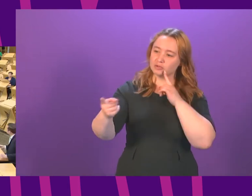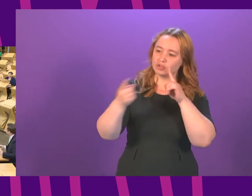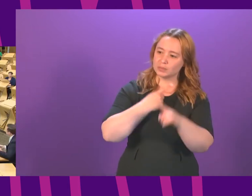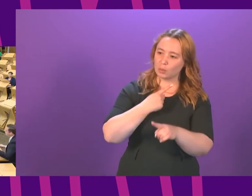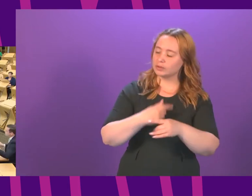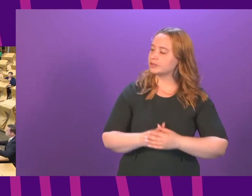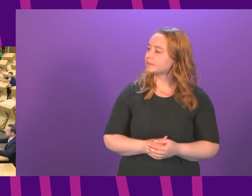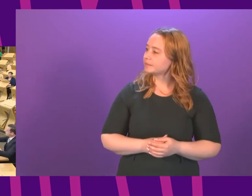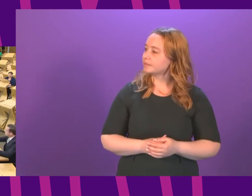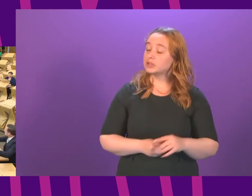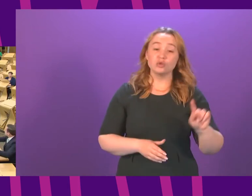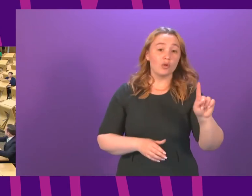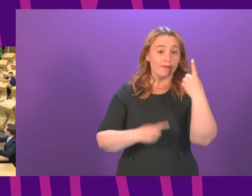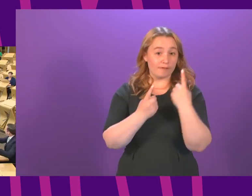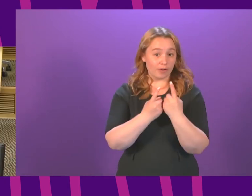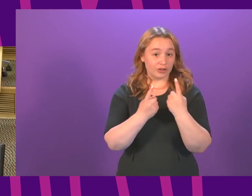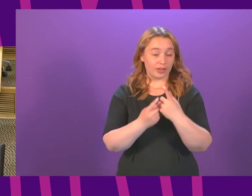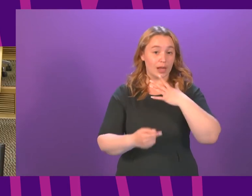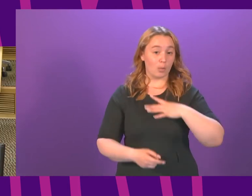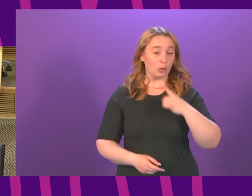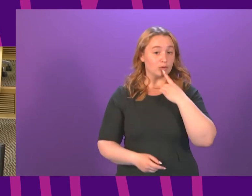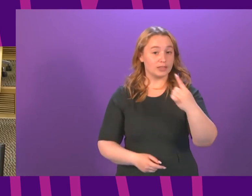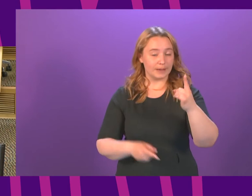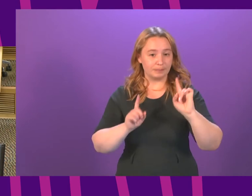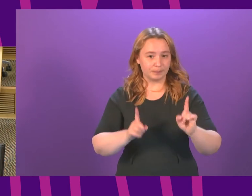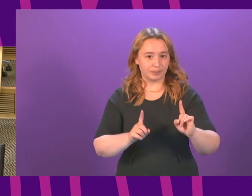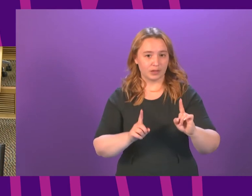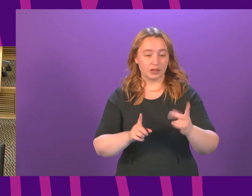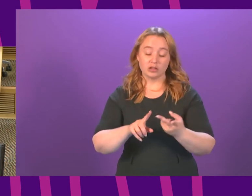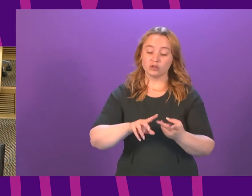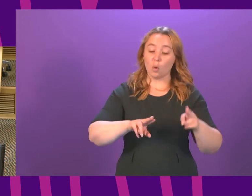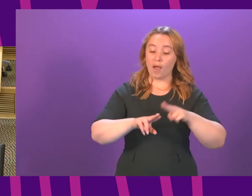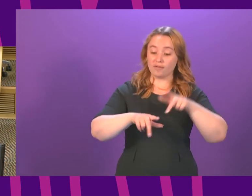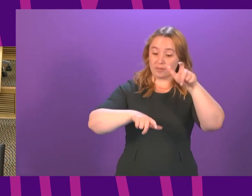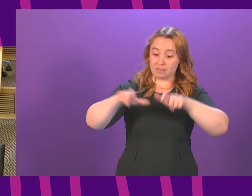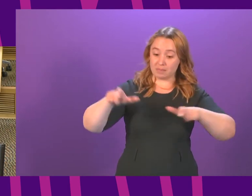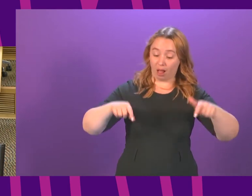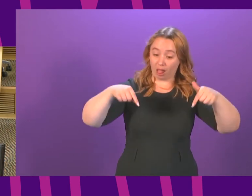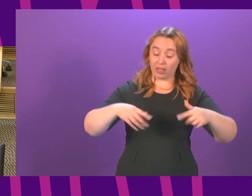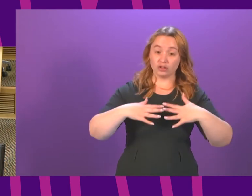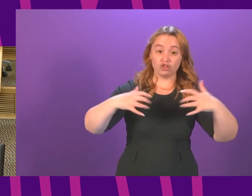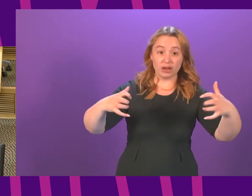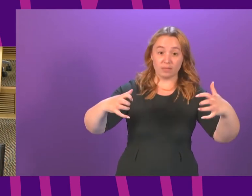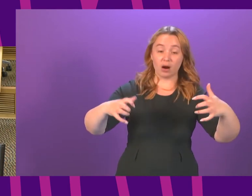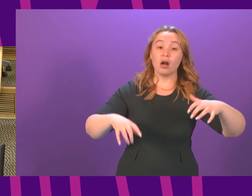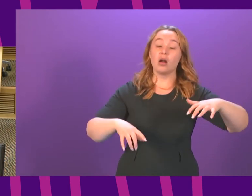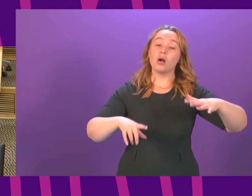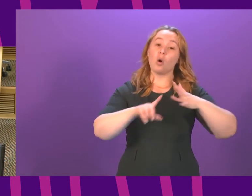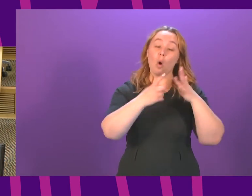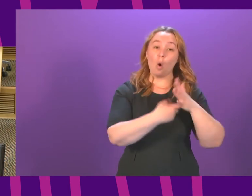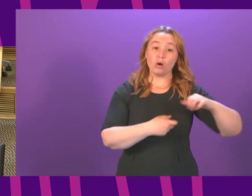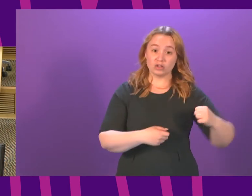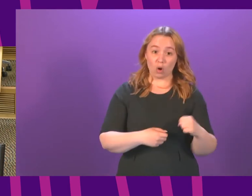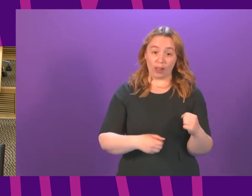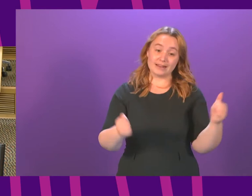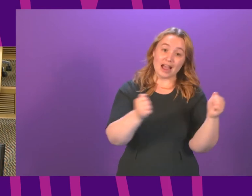Well, think the first thing I would say, President Officer, is whether people in this chamber or indeed across the country agree or disagree with